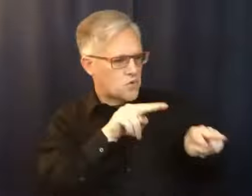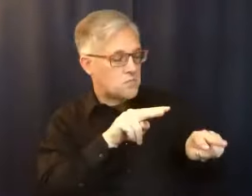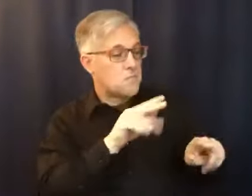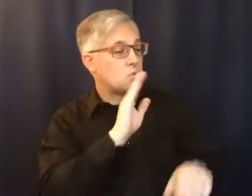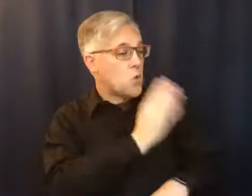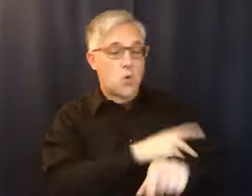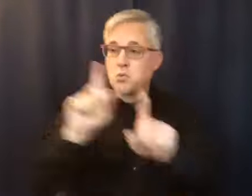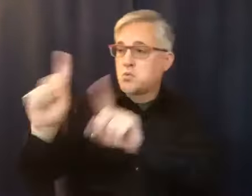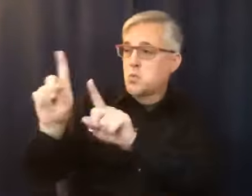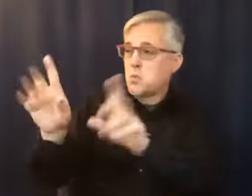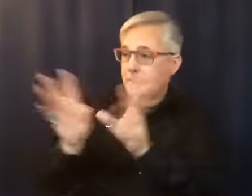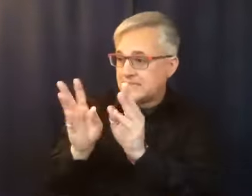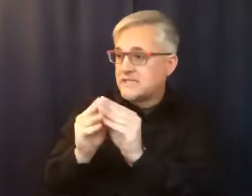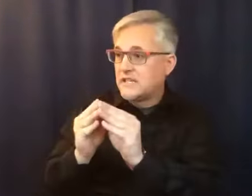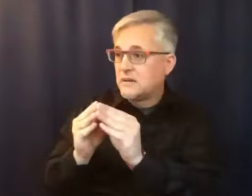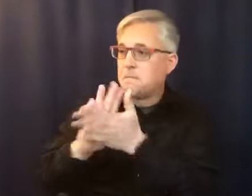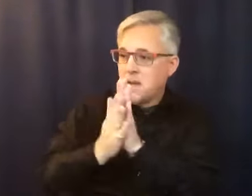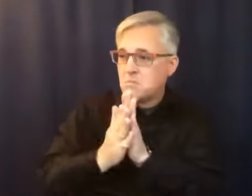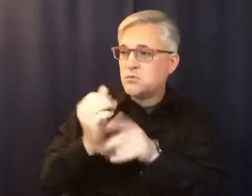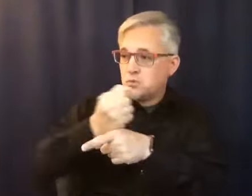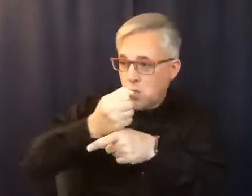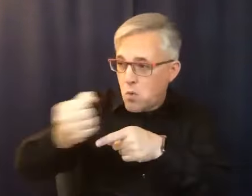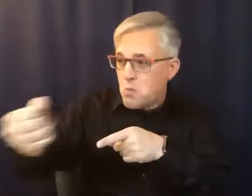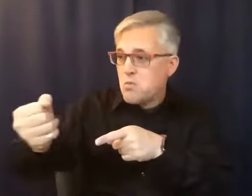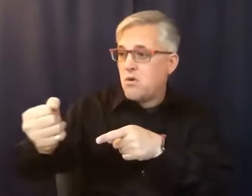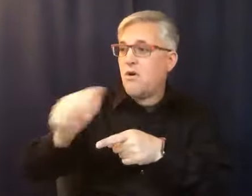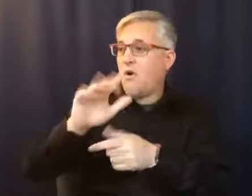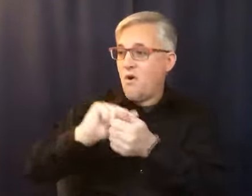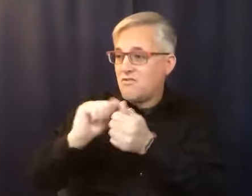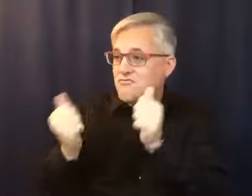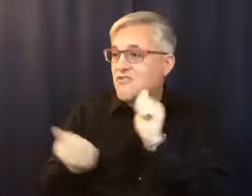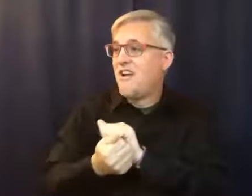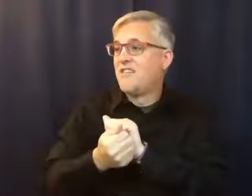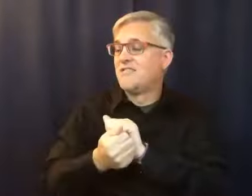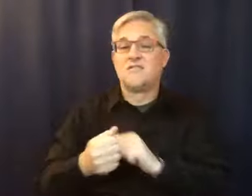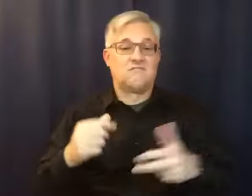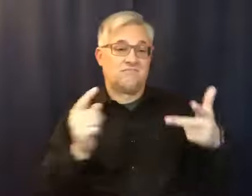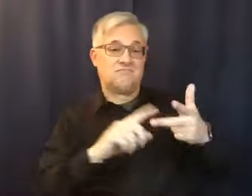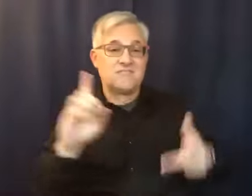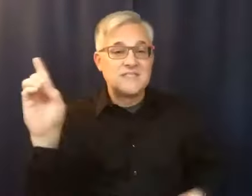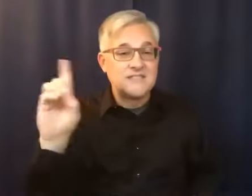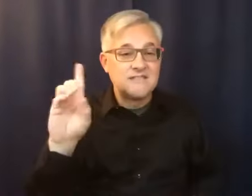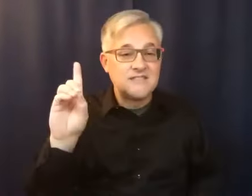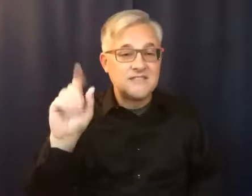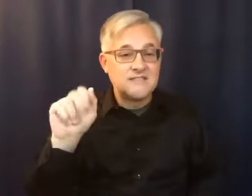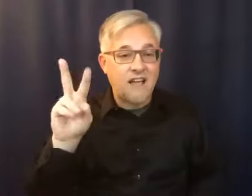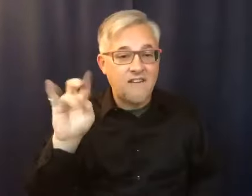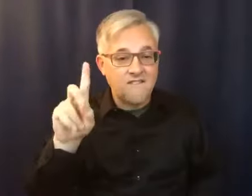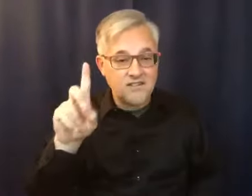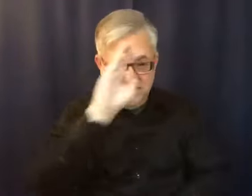I watched her life be transformed and changed. I watched old David one time. David was in a bar